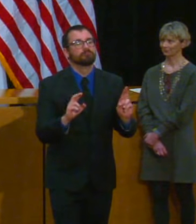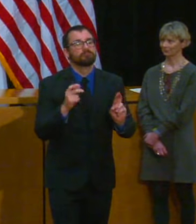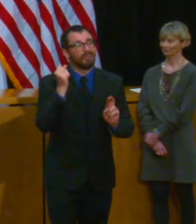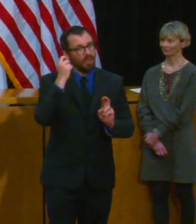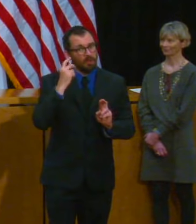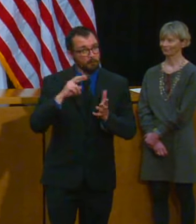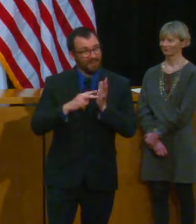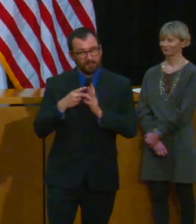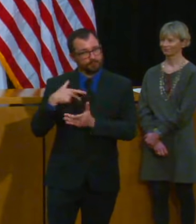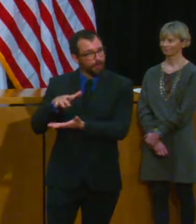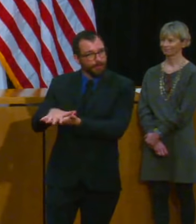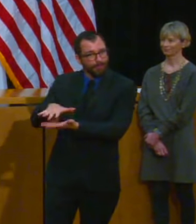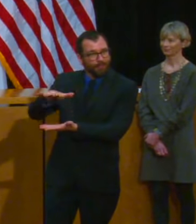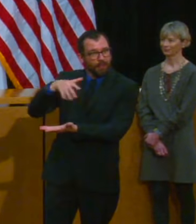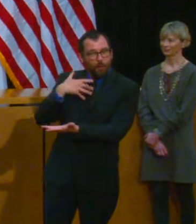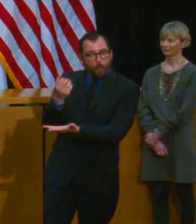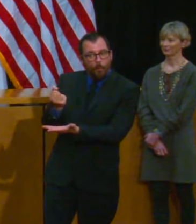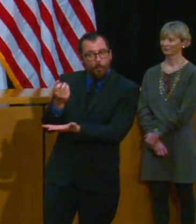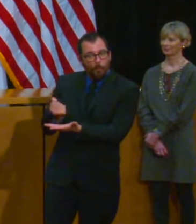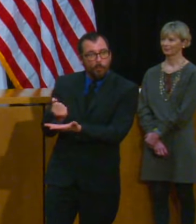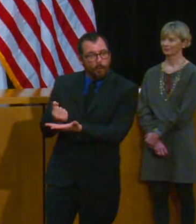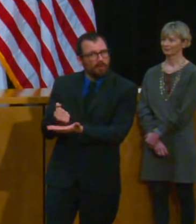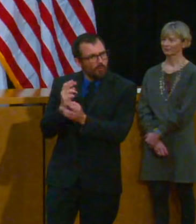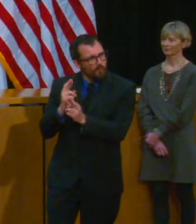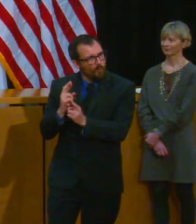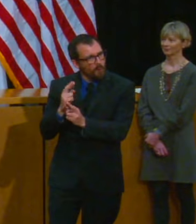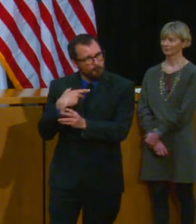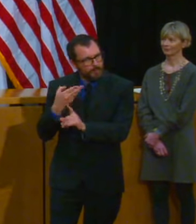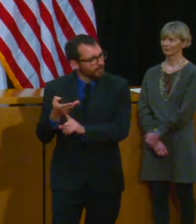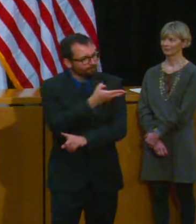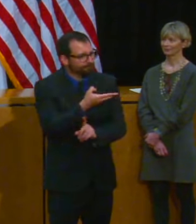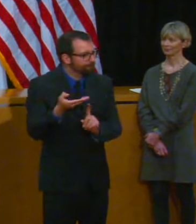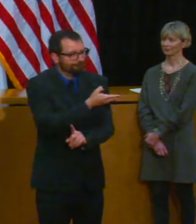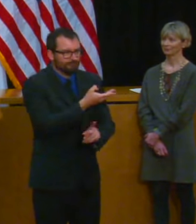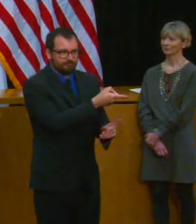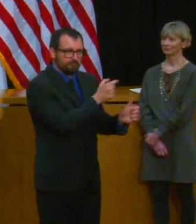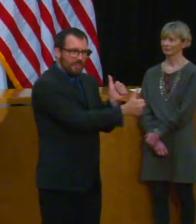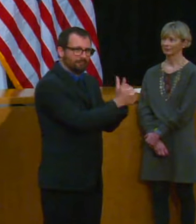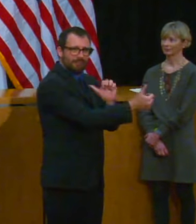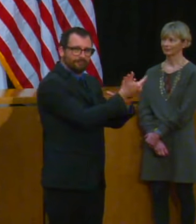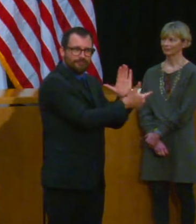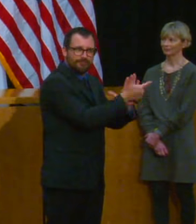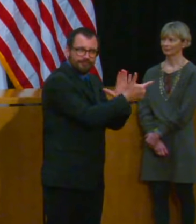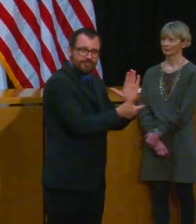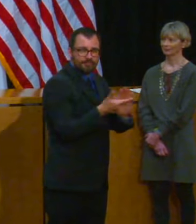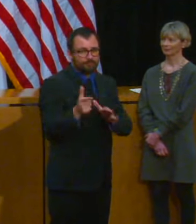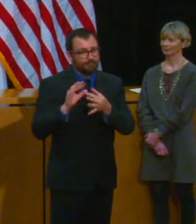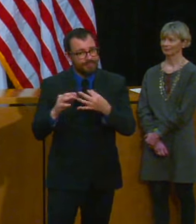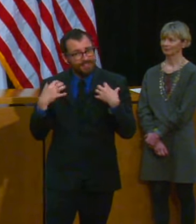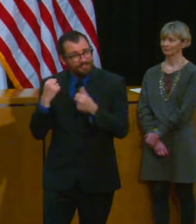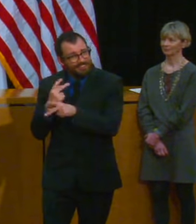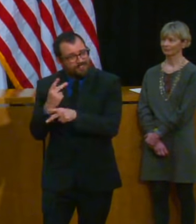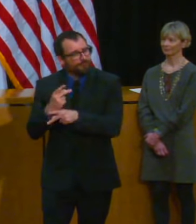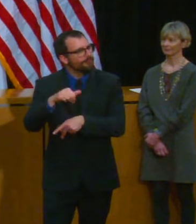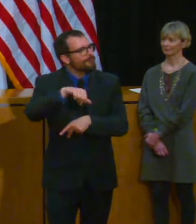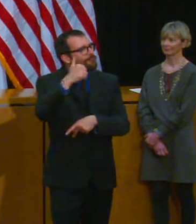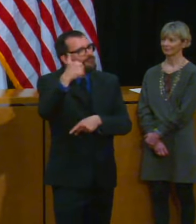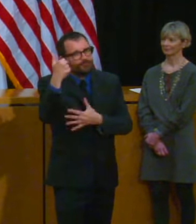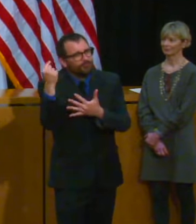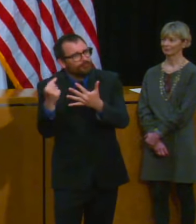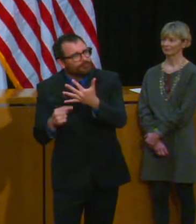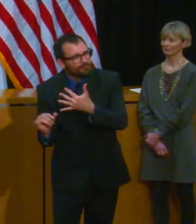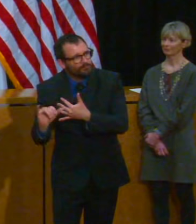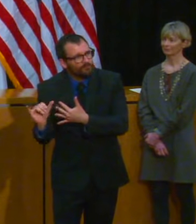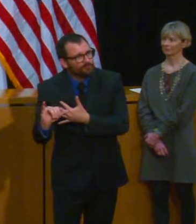choice I mean, once upon a time, you know, we spent a lot of time talking about the fact that we don't have enough workforce affordable